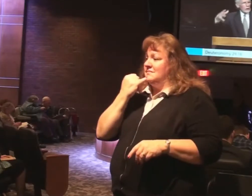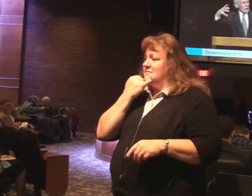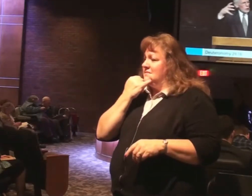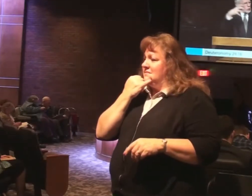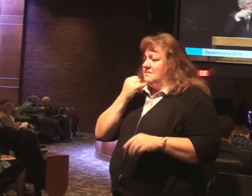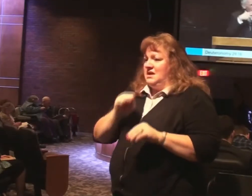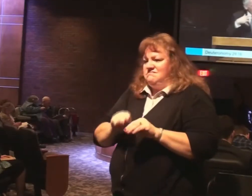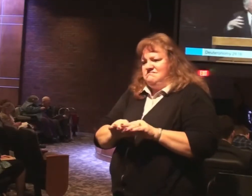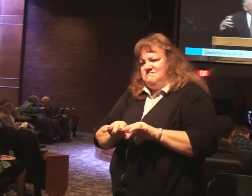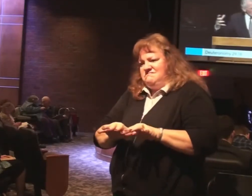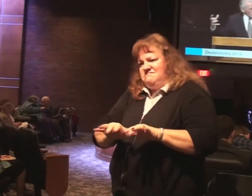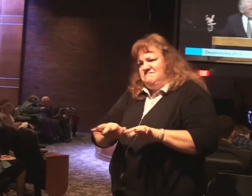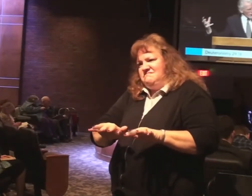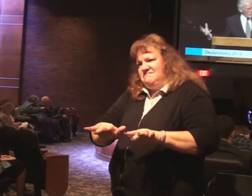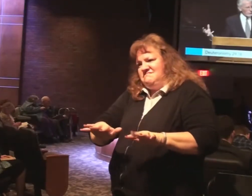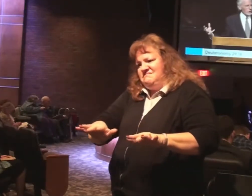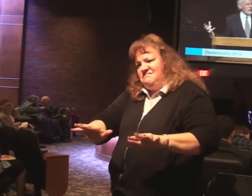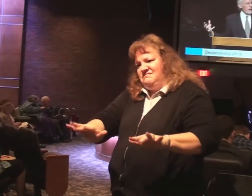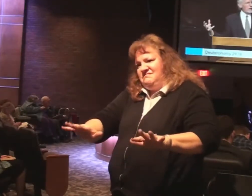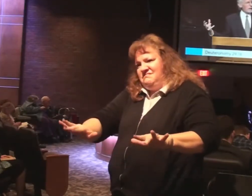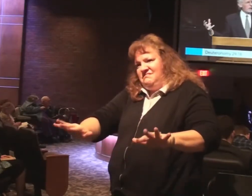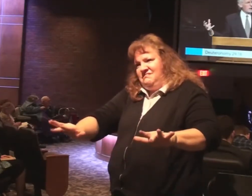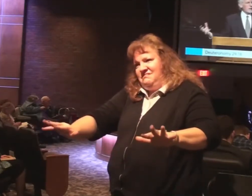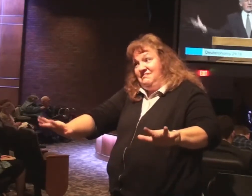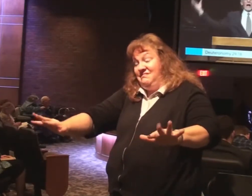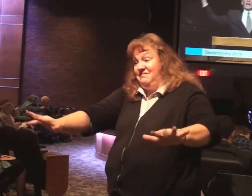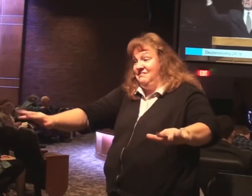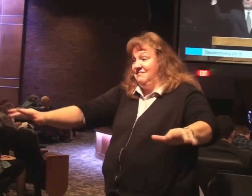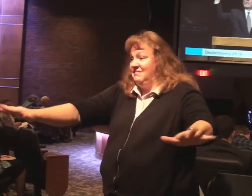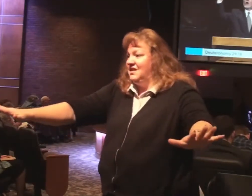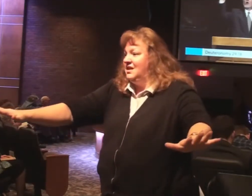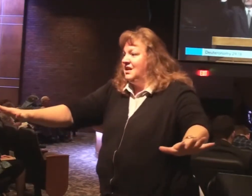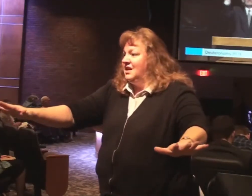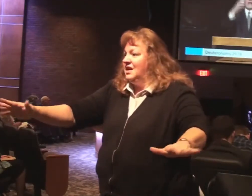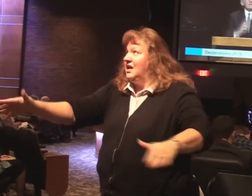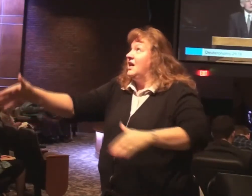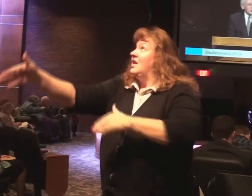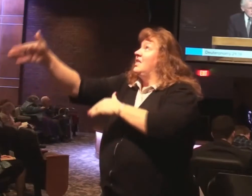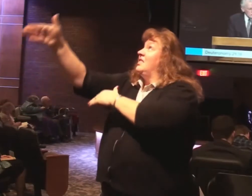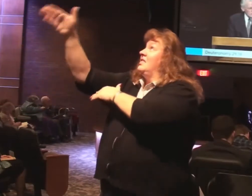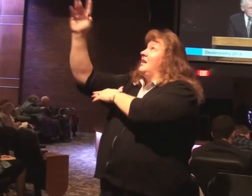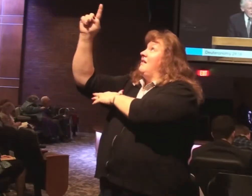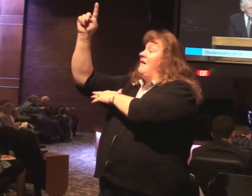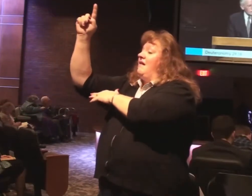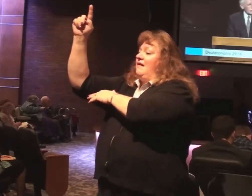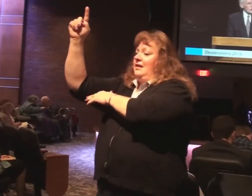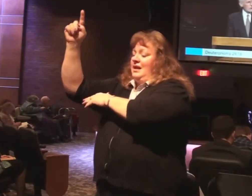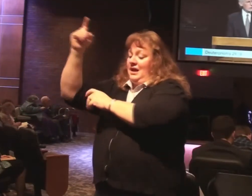and so spread and permeated that God had to bring the whole nation under judgment.